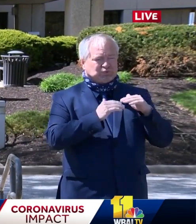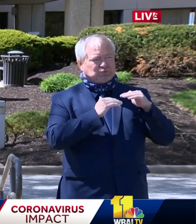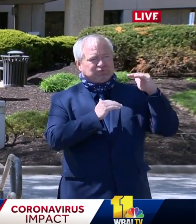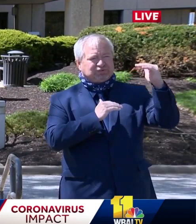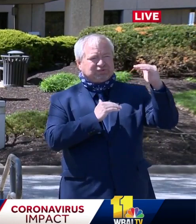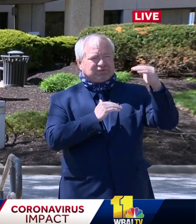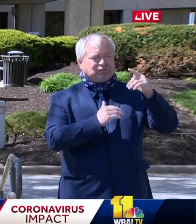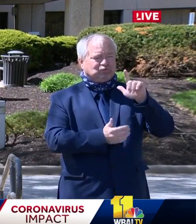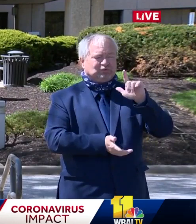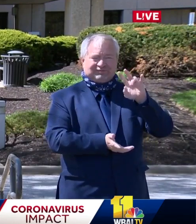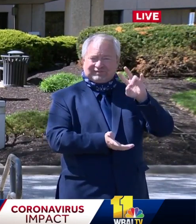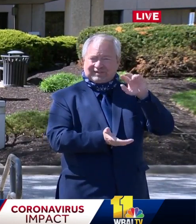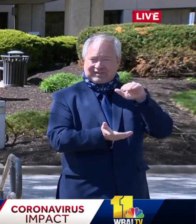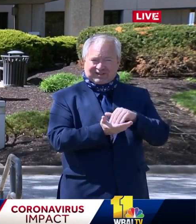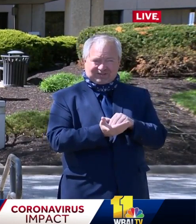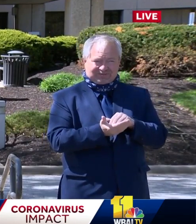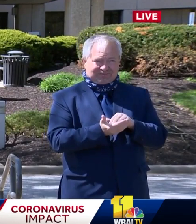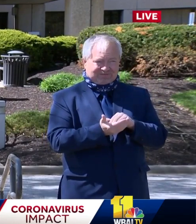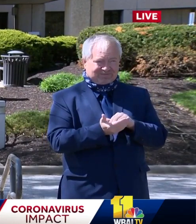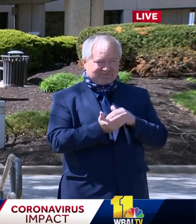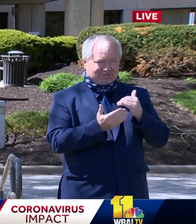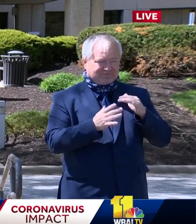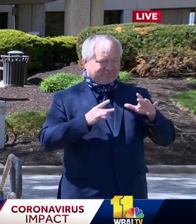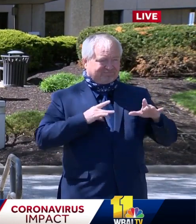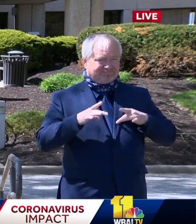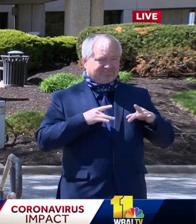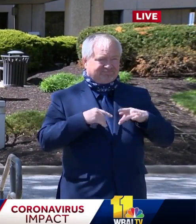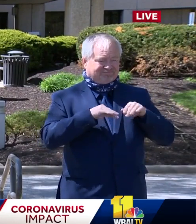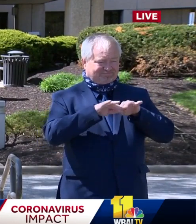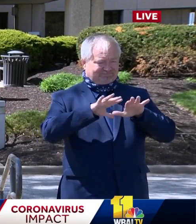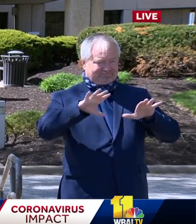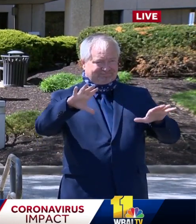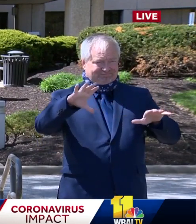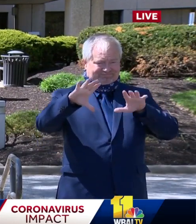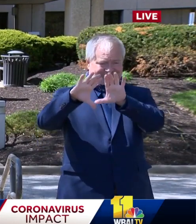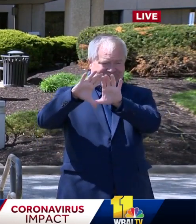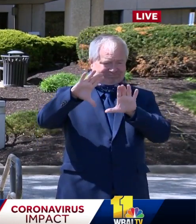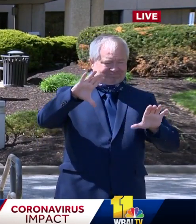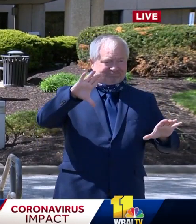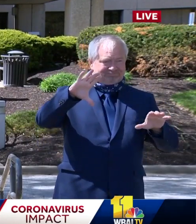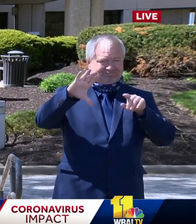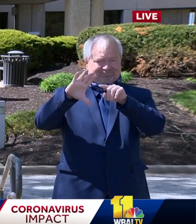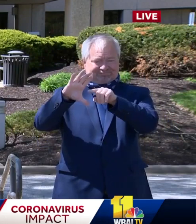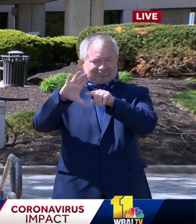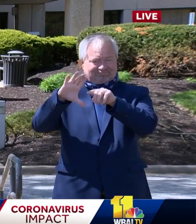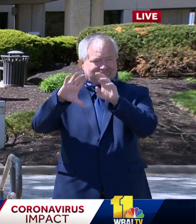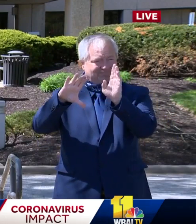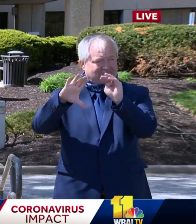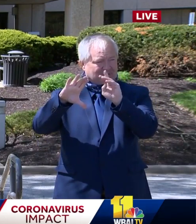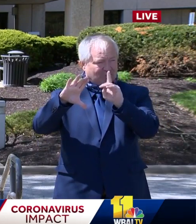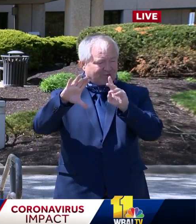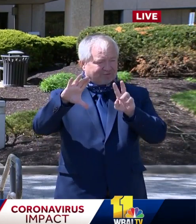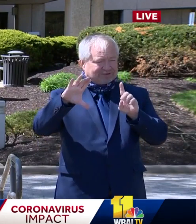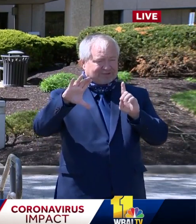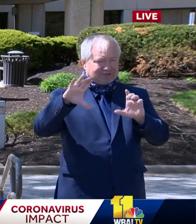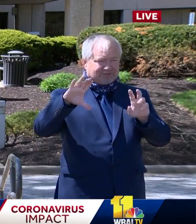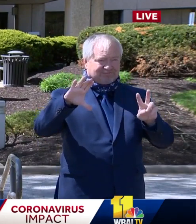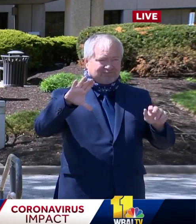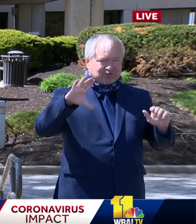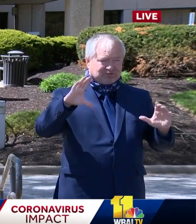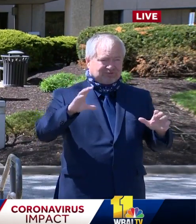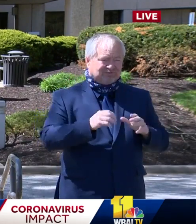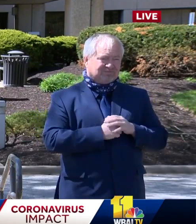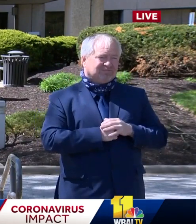and one thousand one hundred and fifty-nine people have died in Maryland, D.C. and